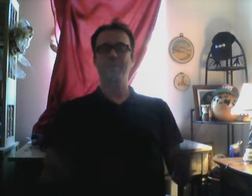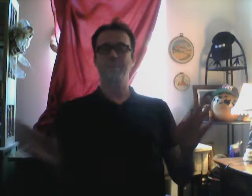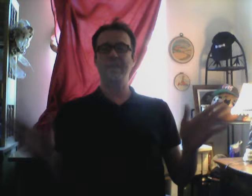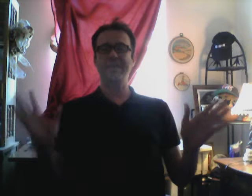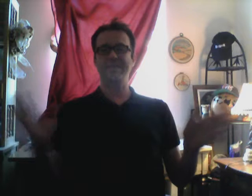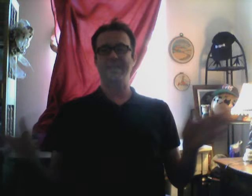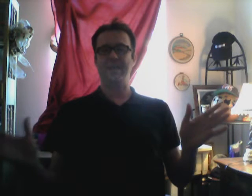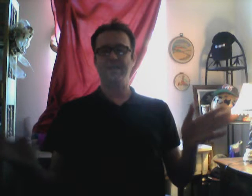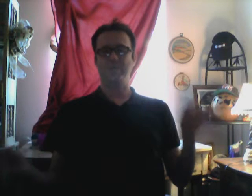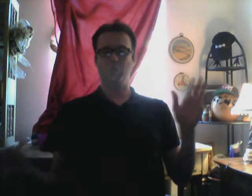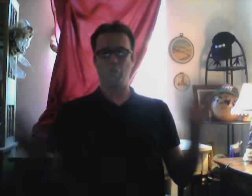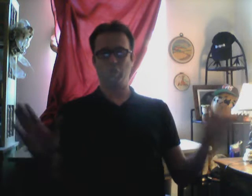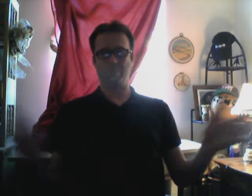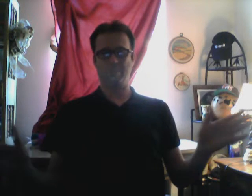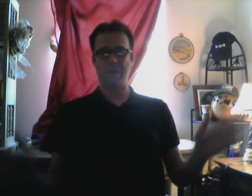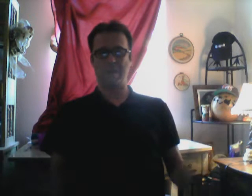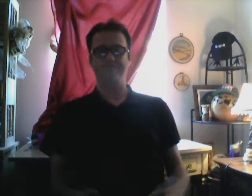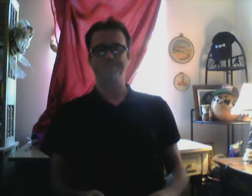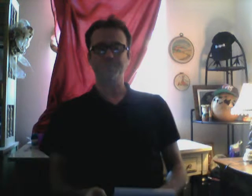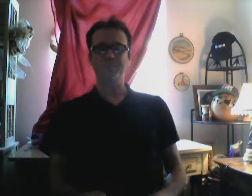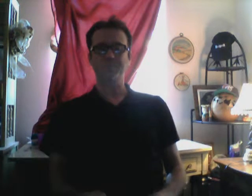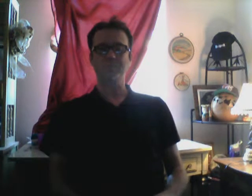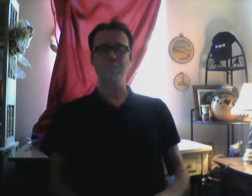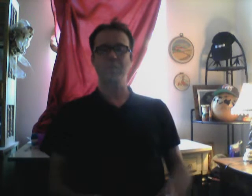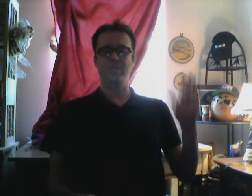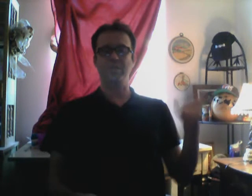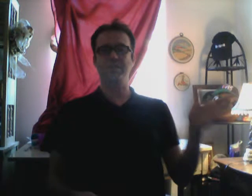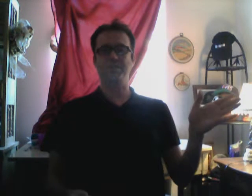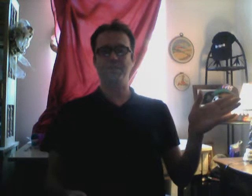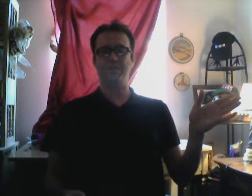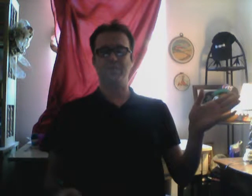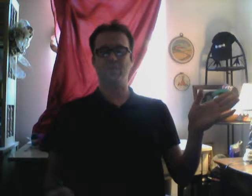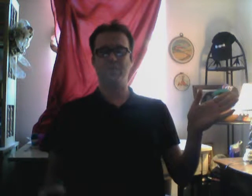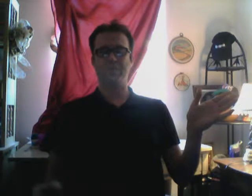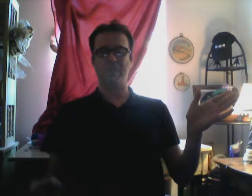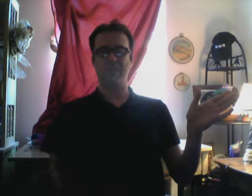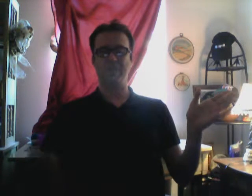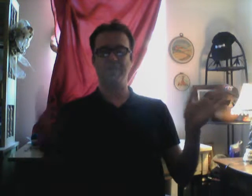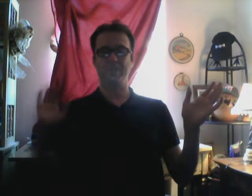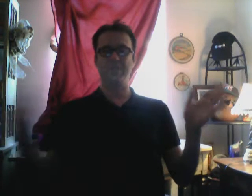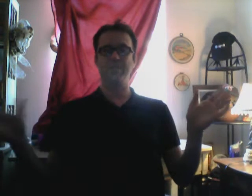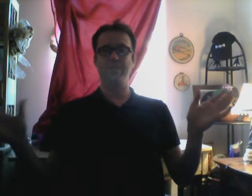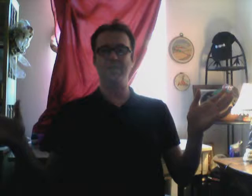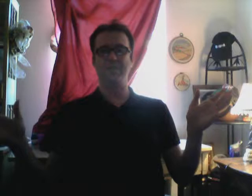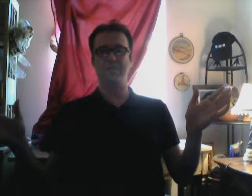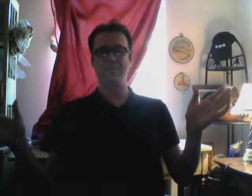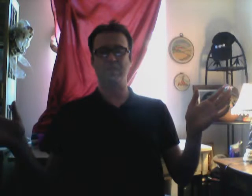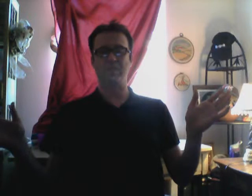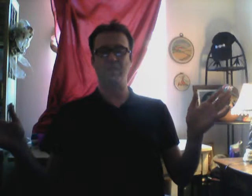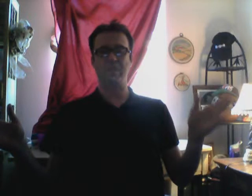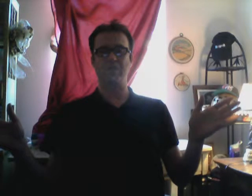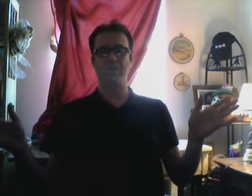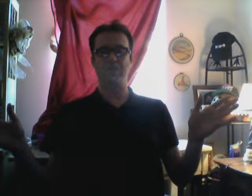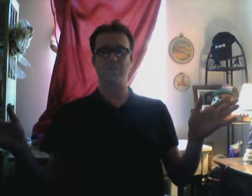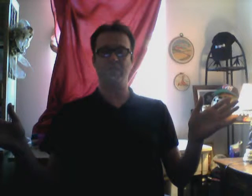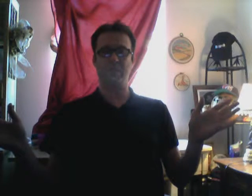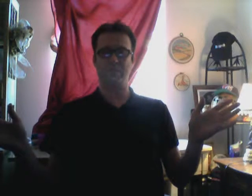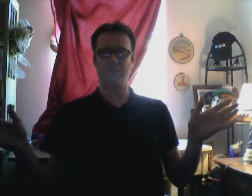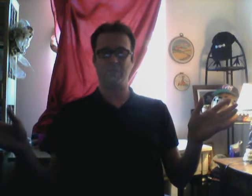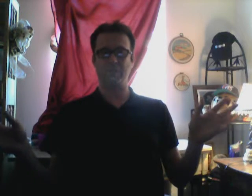playing side to good and bad. I've got the Jesus Freaks on one side, and the Demon Deacons, and the Entertainers and Idols on the